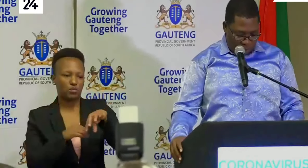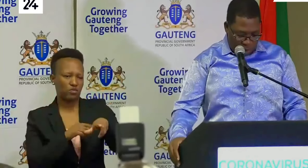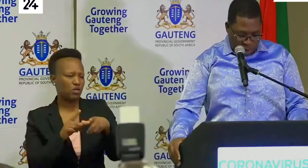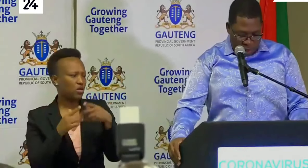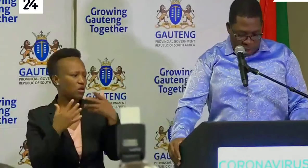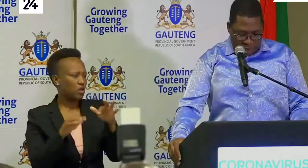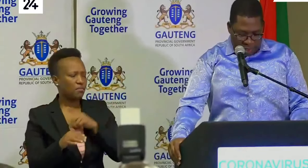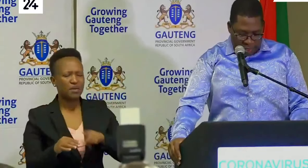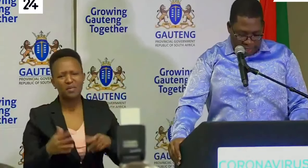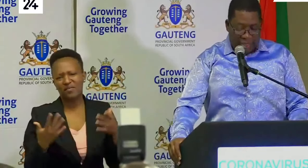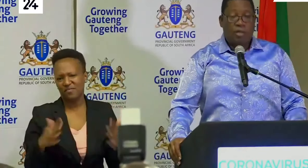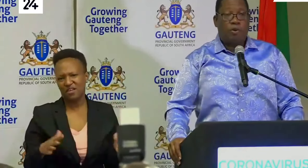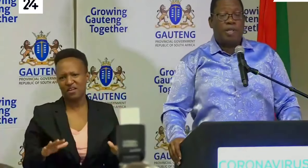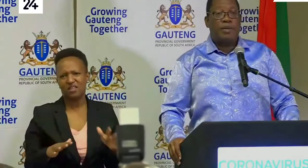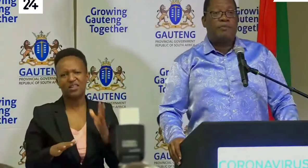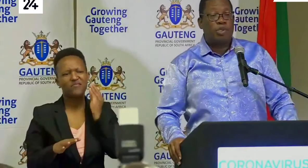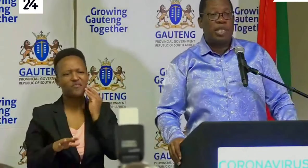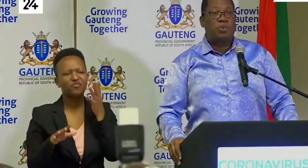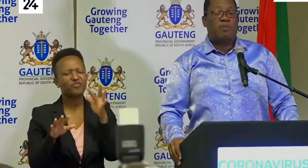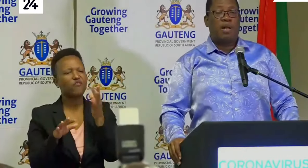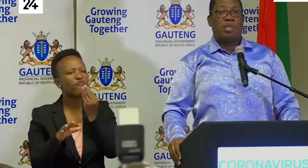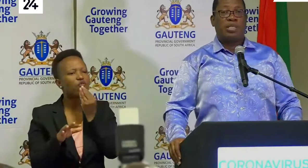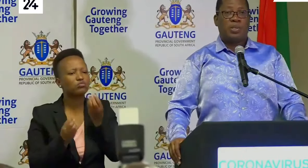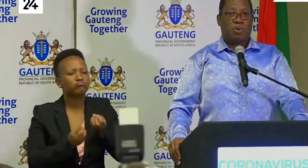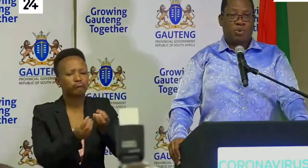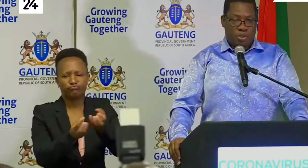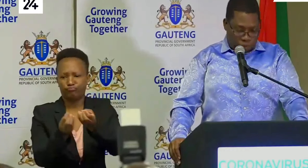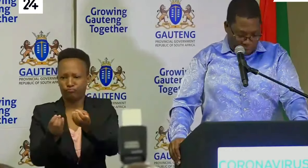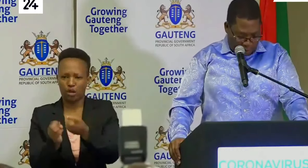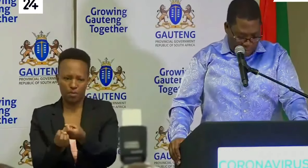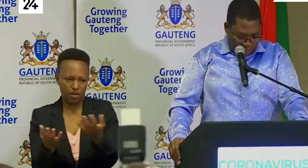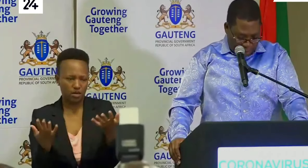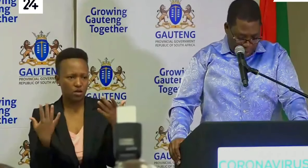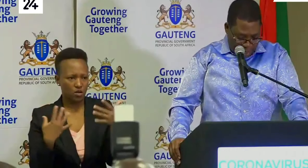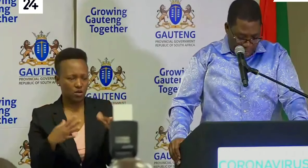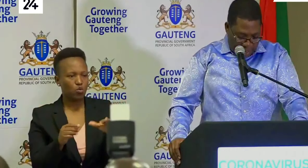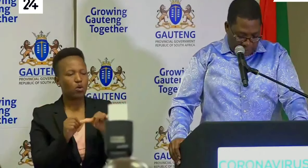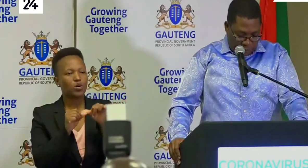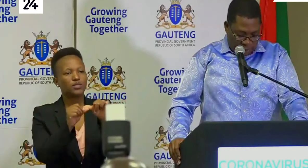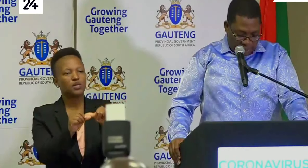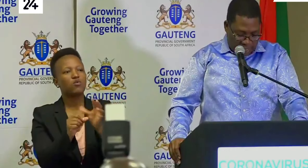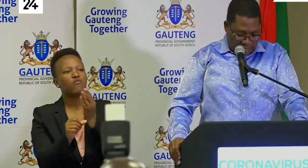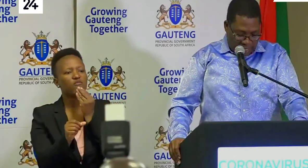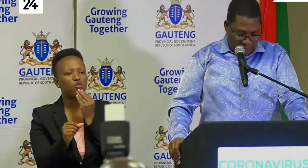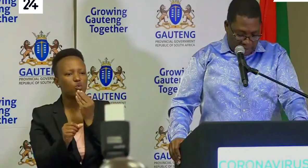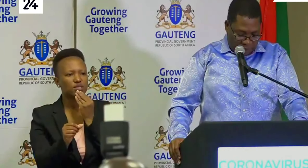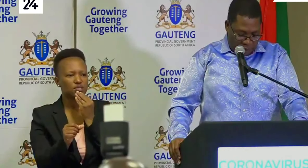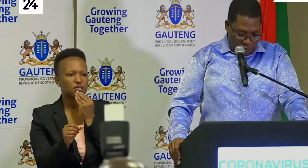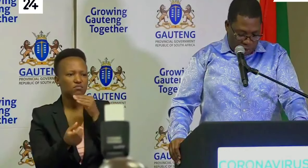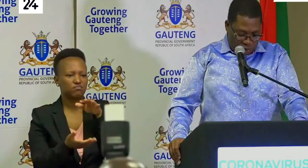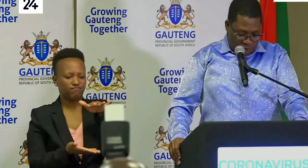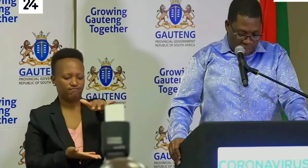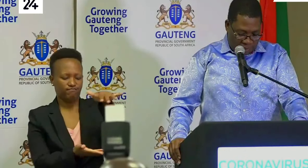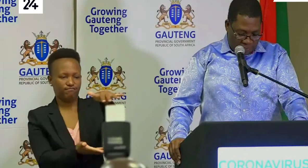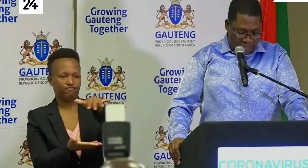went through the details of the food that we have allocated to continue to allocate that food at an average of